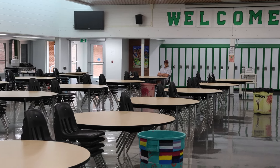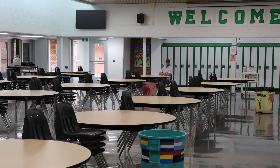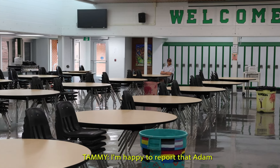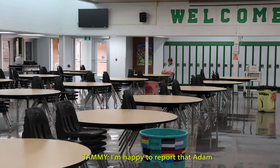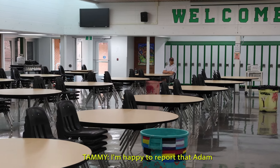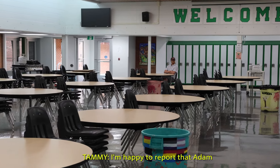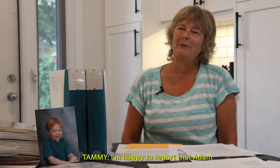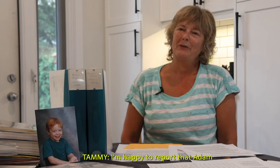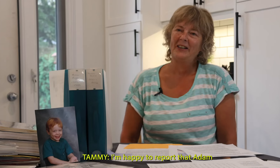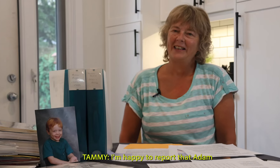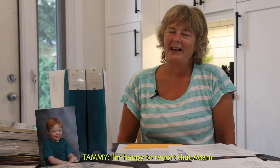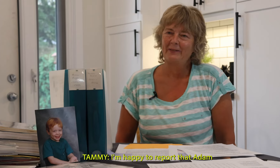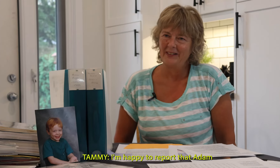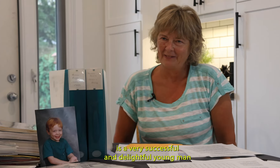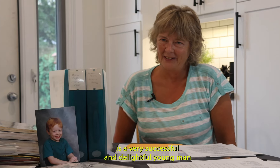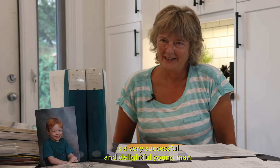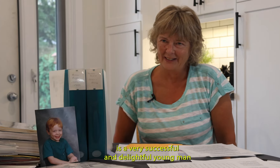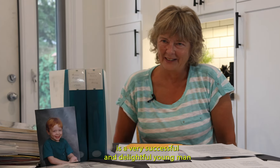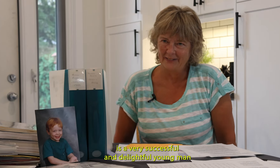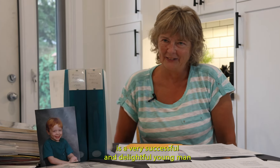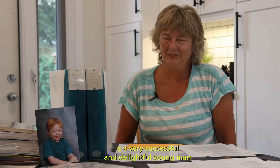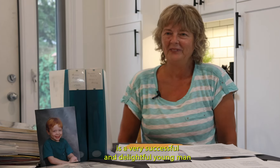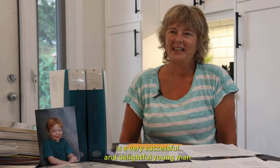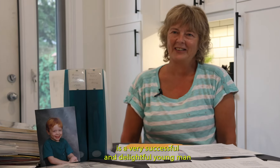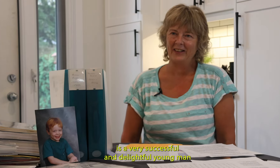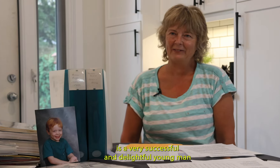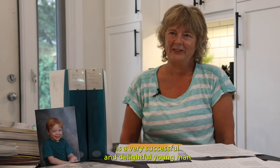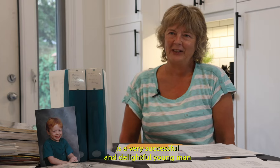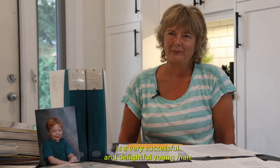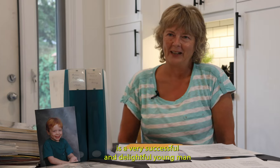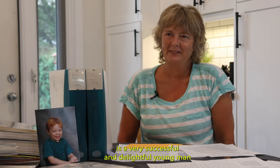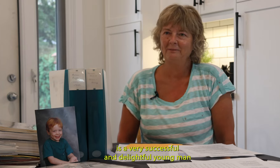I'm happy to report that Adam is a very successful and delightful young man.